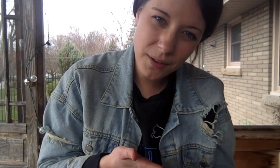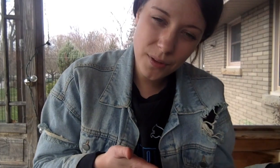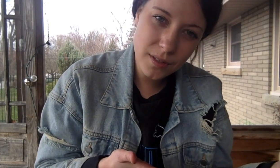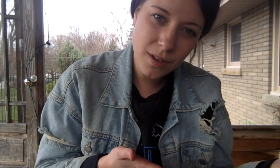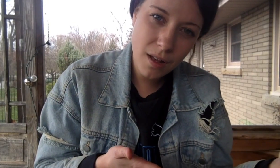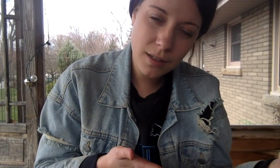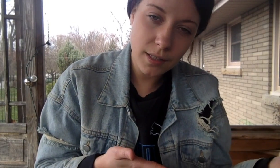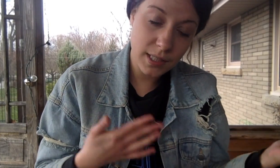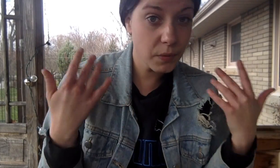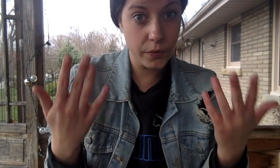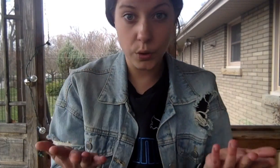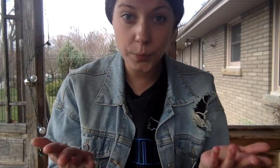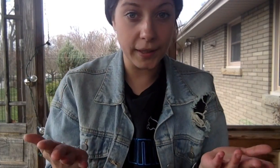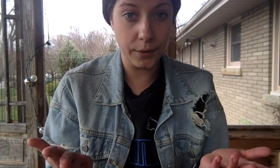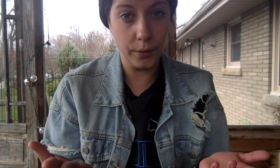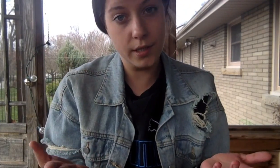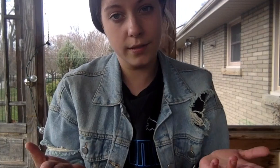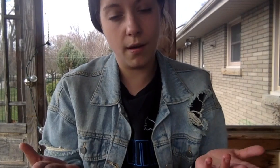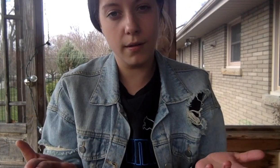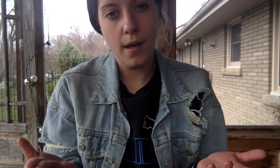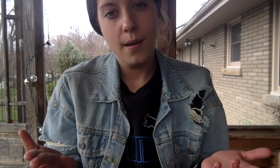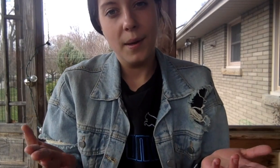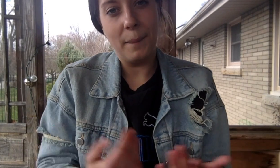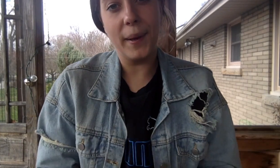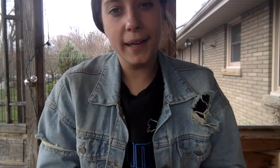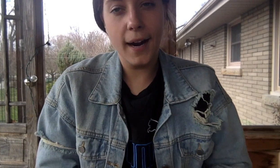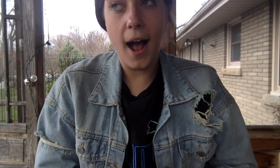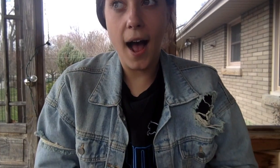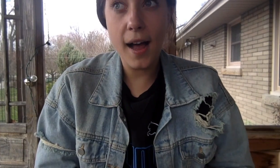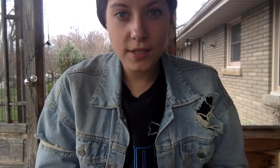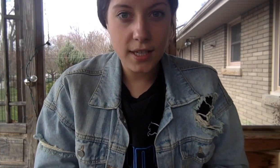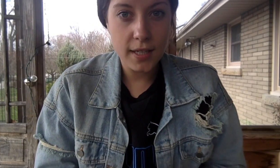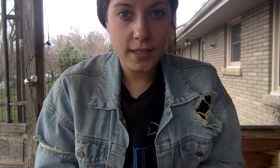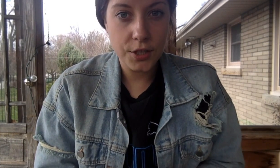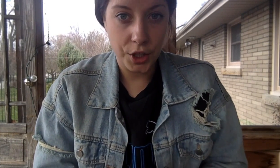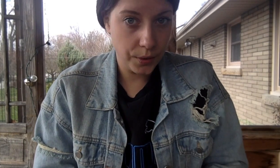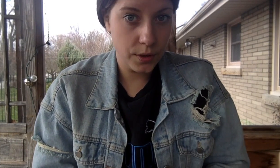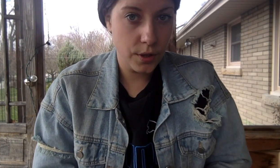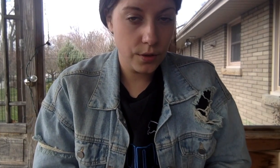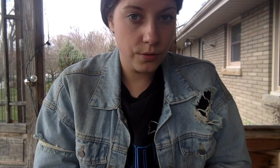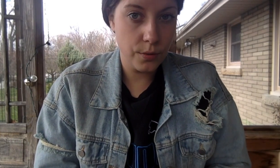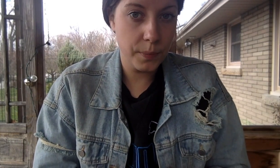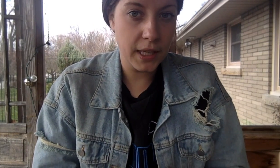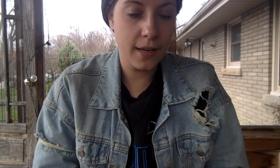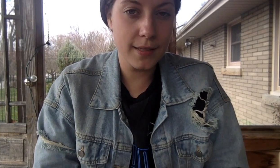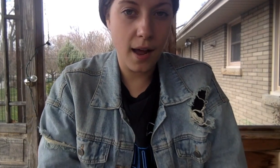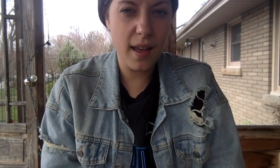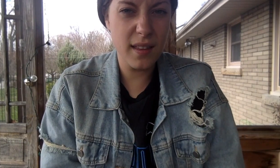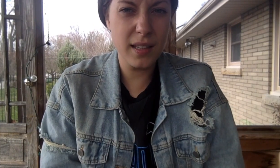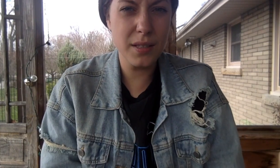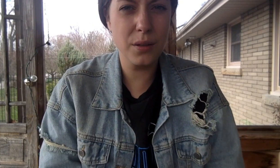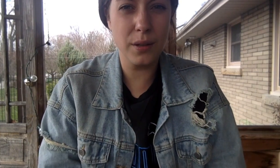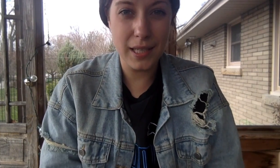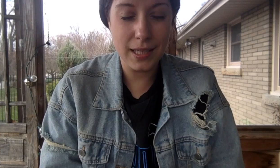know this song some of you may know this song but I decided to share it with you because I think it's a great